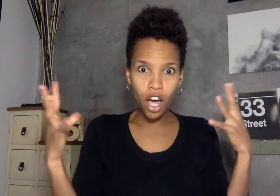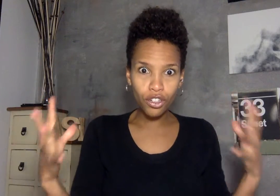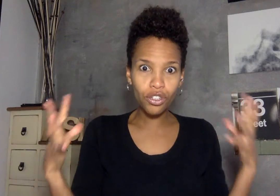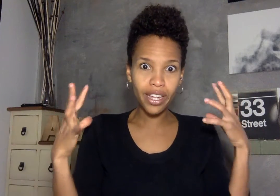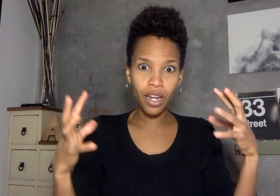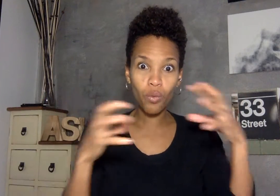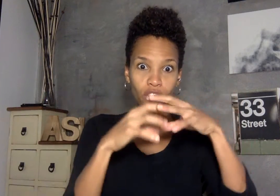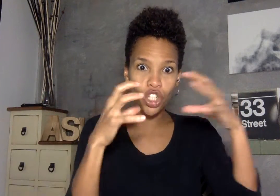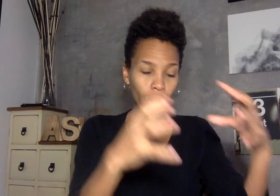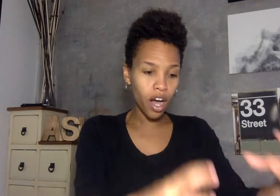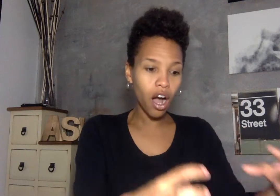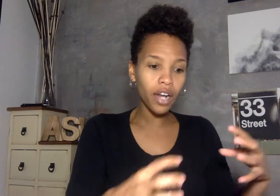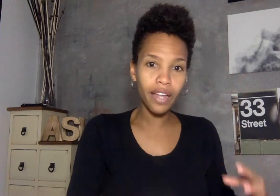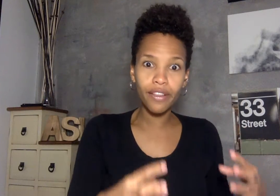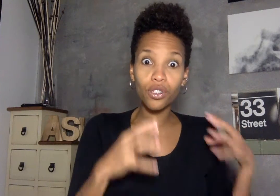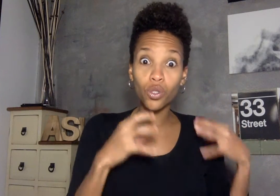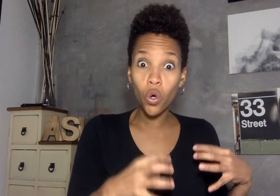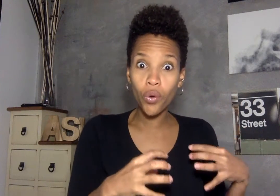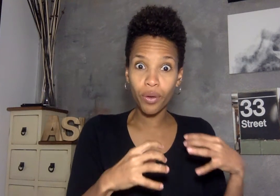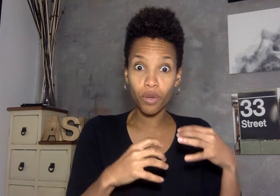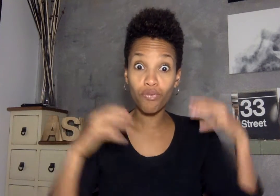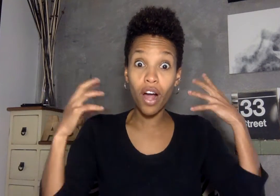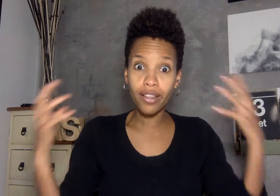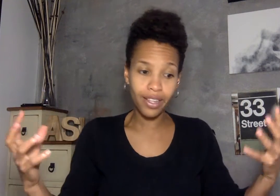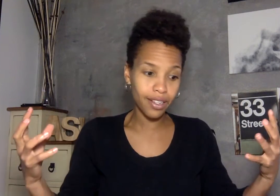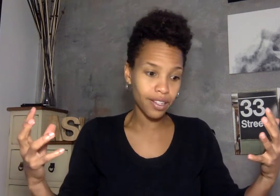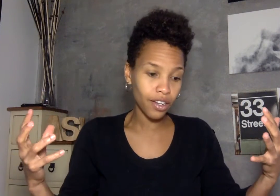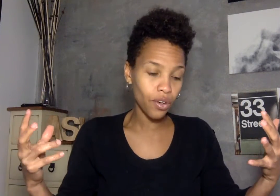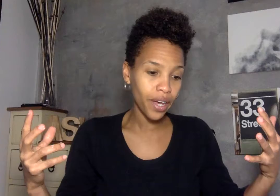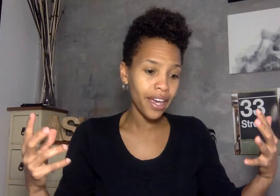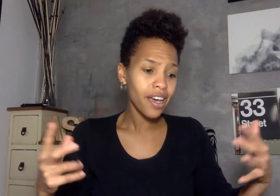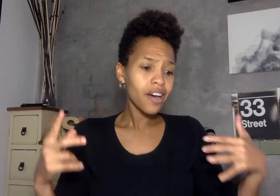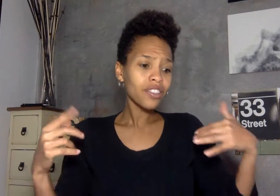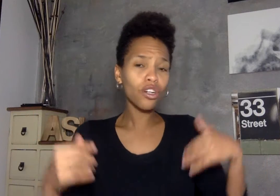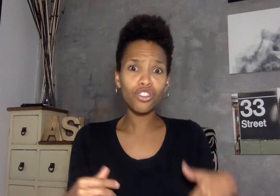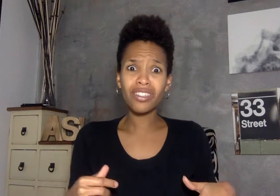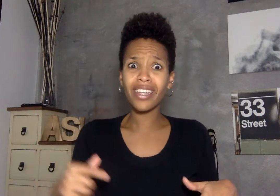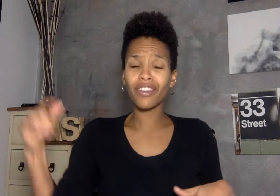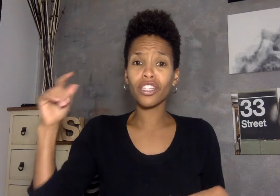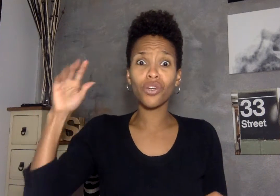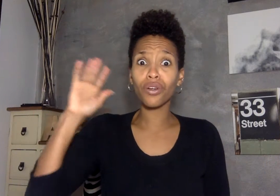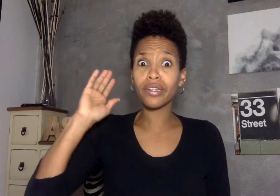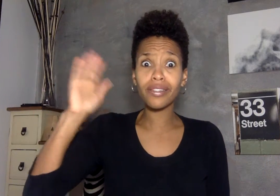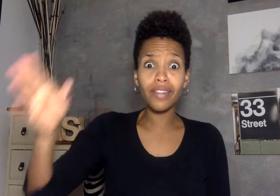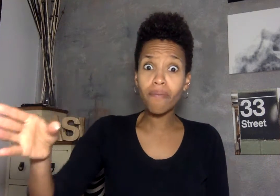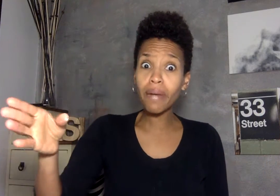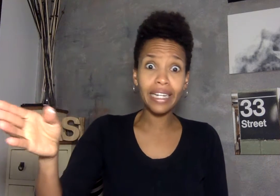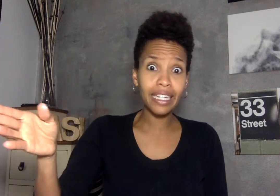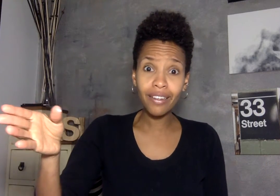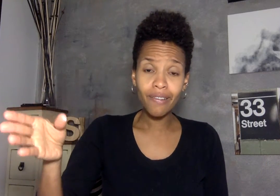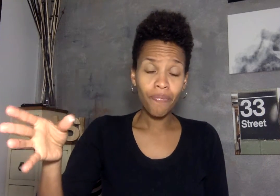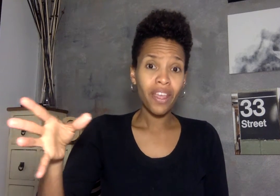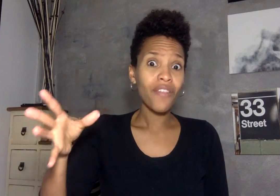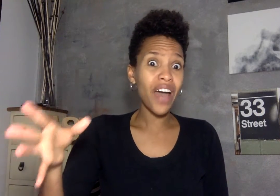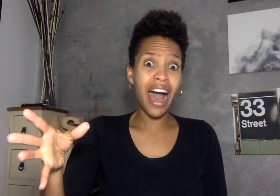understand what's going on in this story we're processing okay so she's saying that so there is somebody that